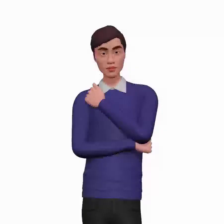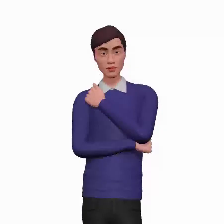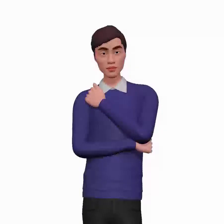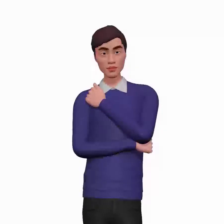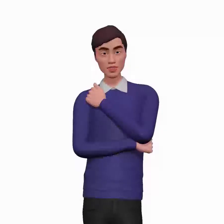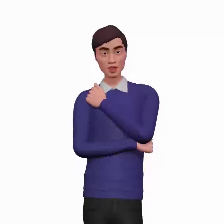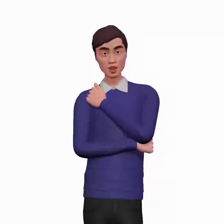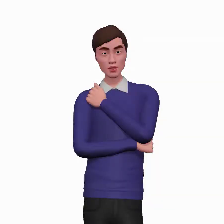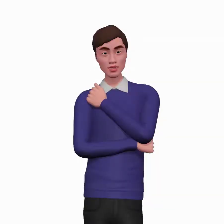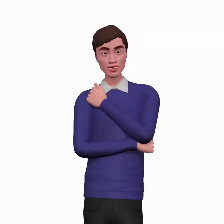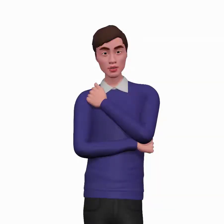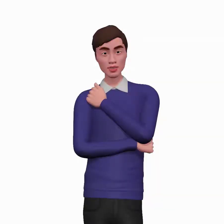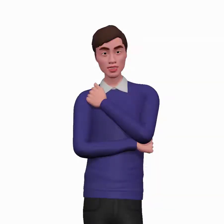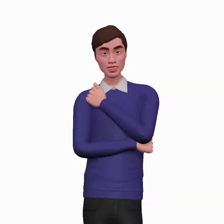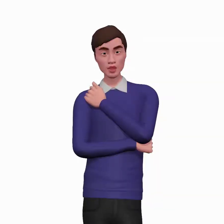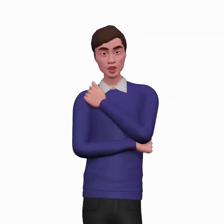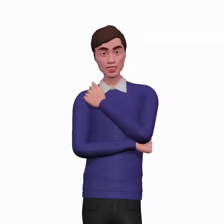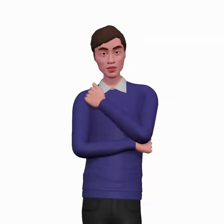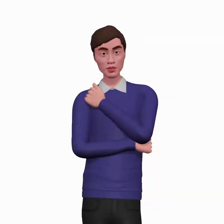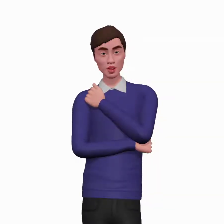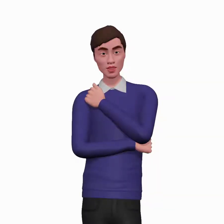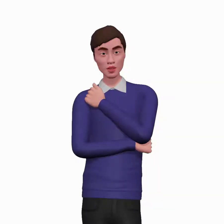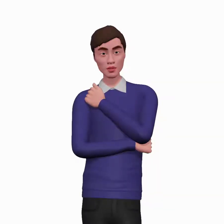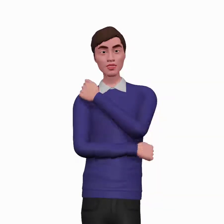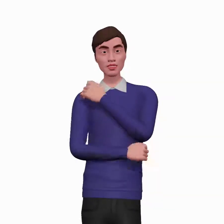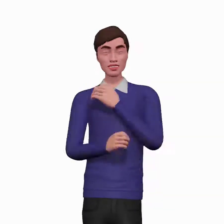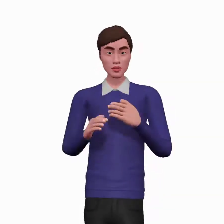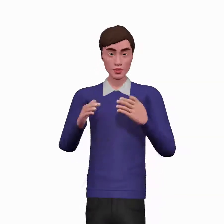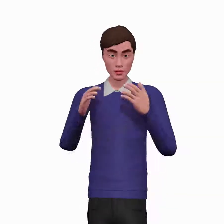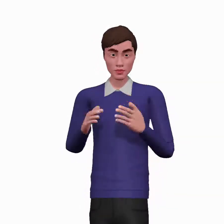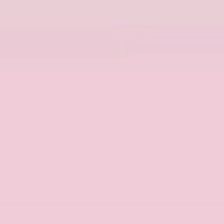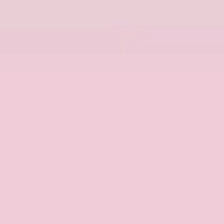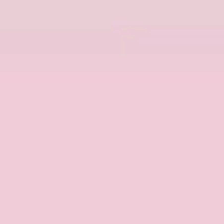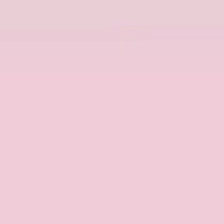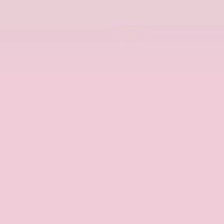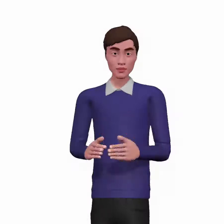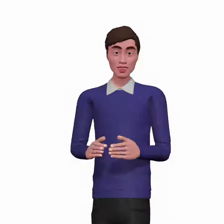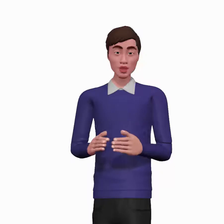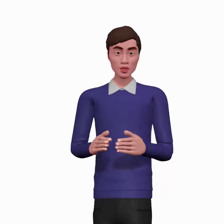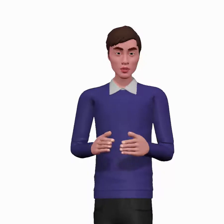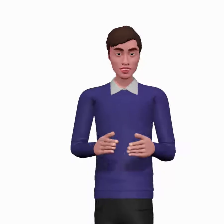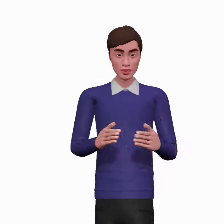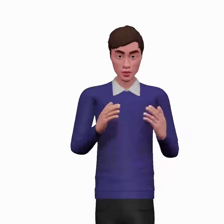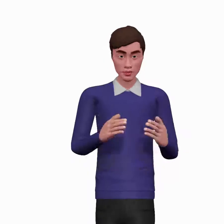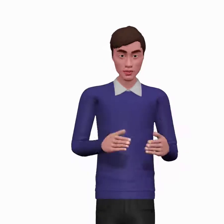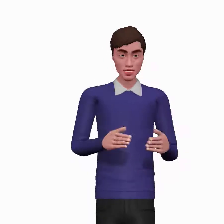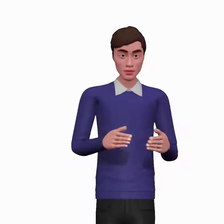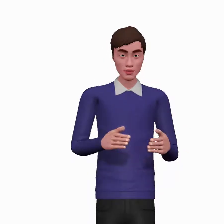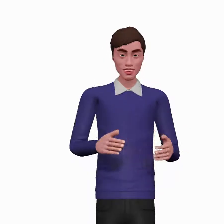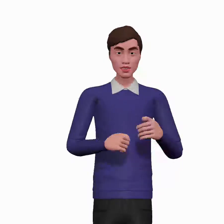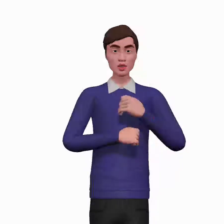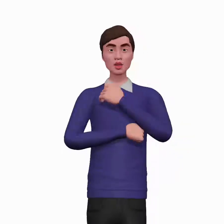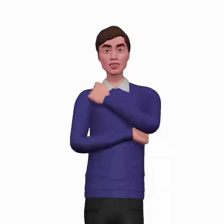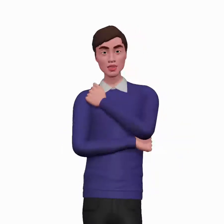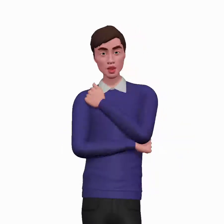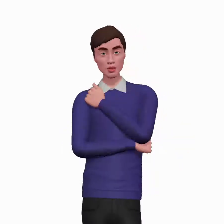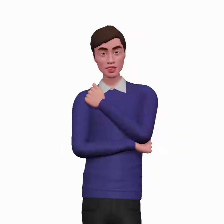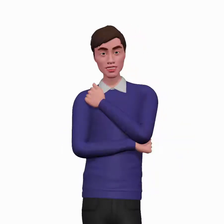Now, this is the time to ask about associated factors. Ask about chest pain. Ask about dyspnea or